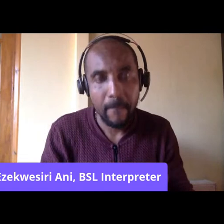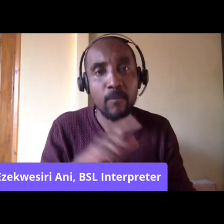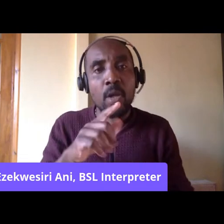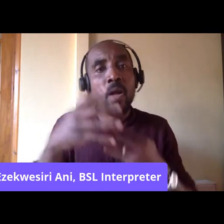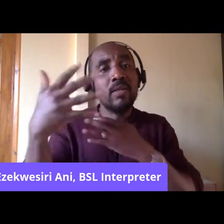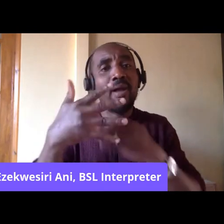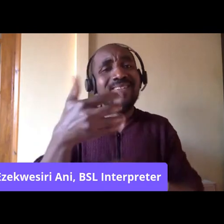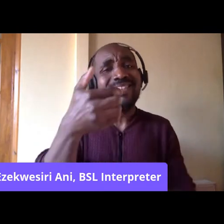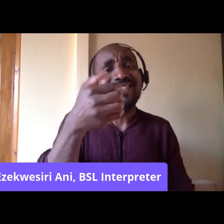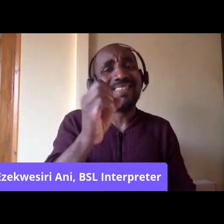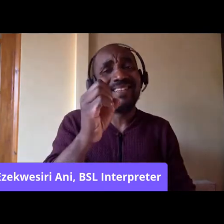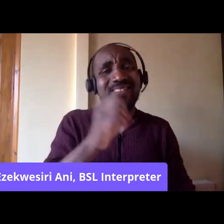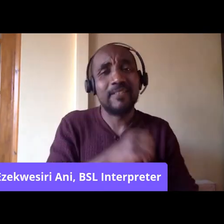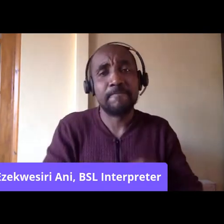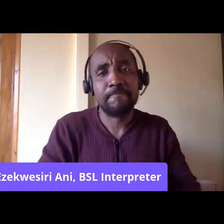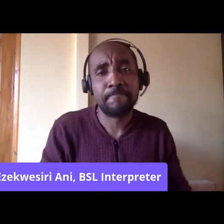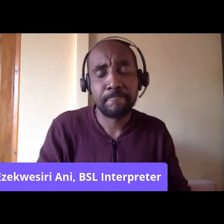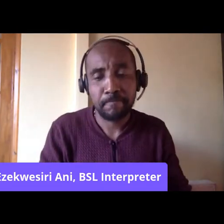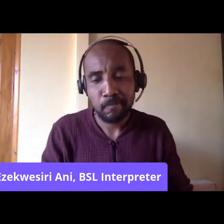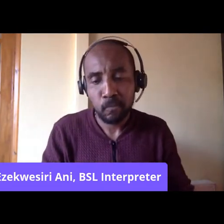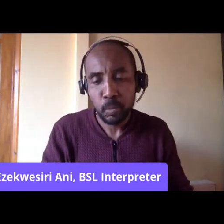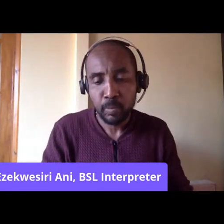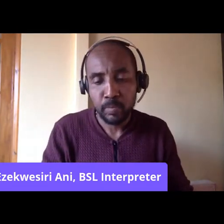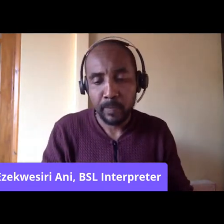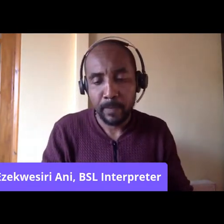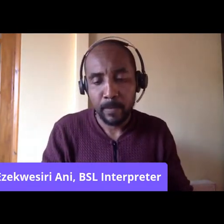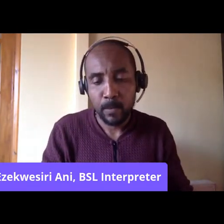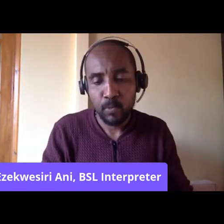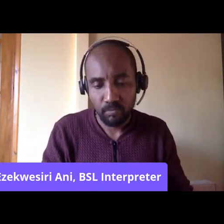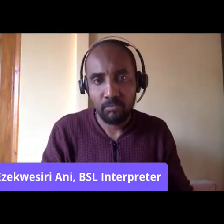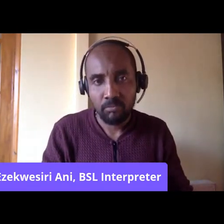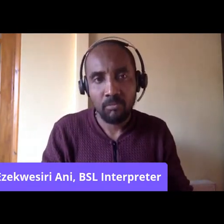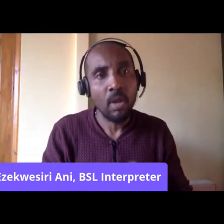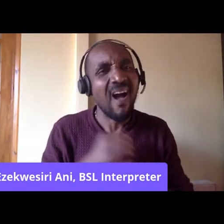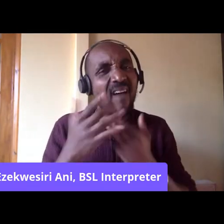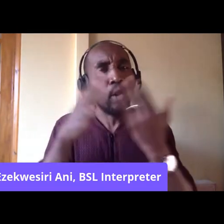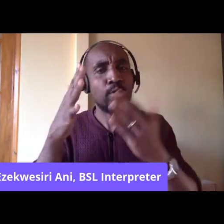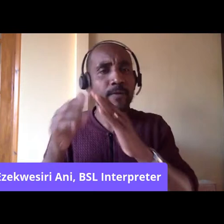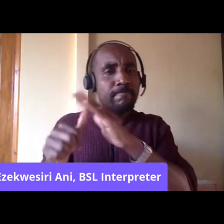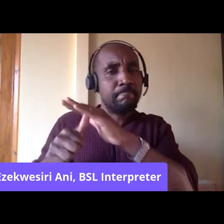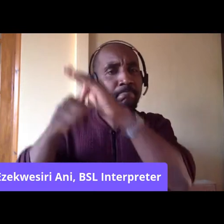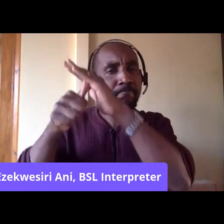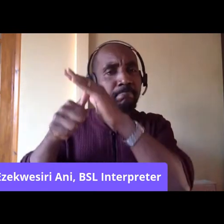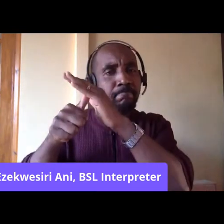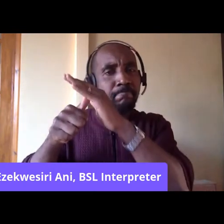1960s, you had several major players. You had